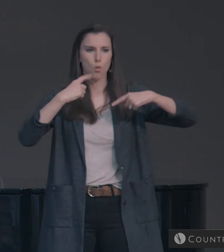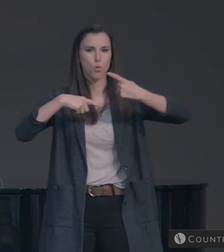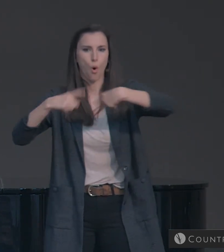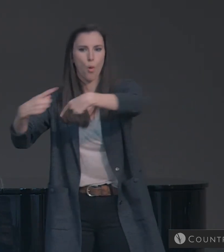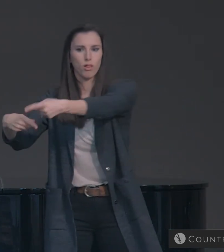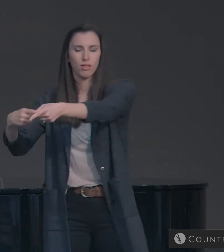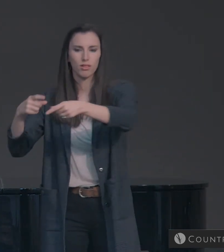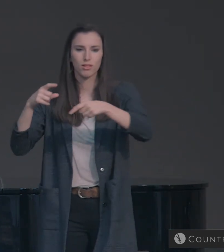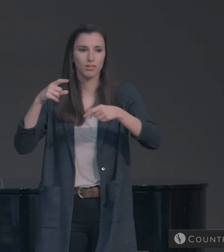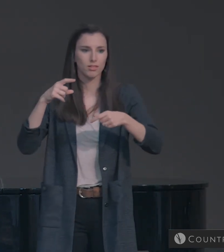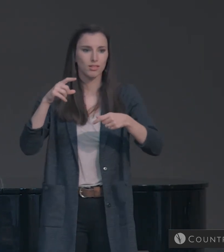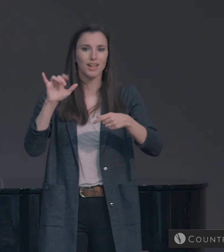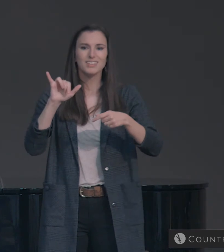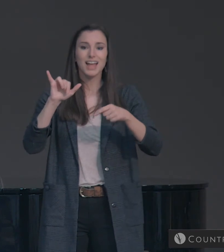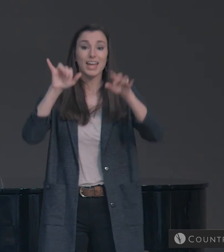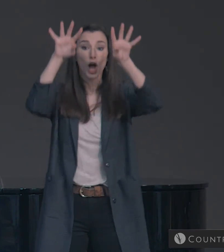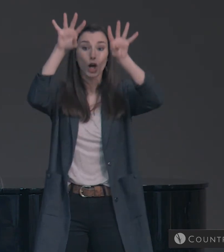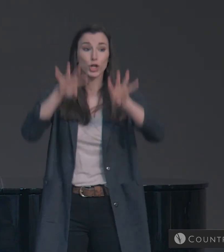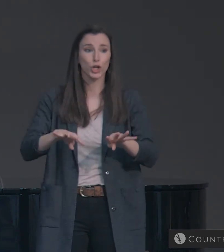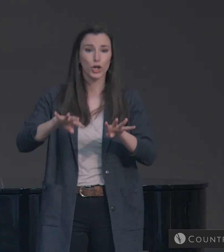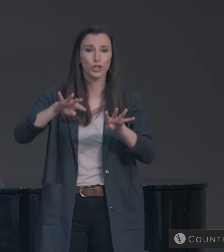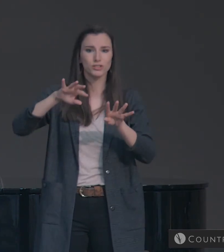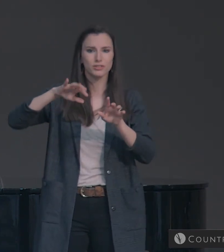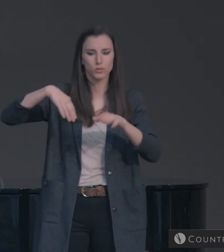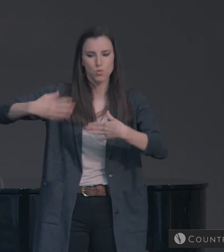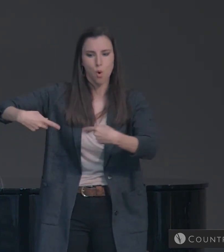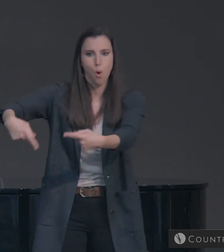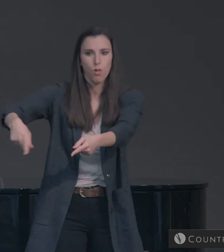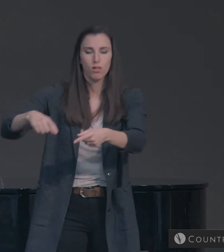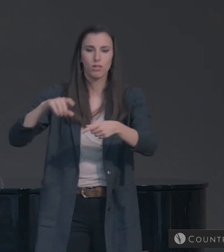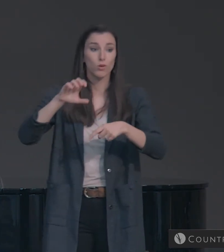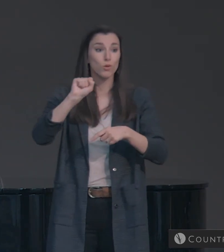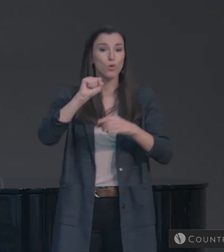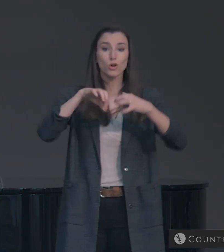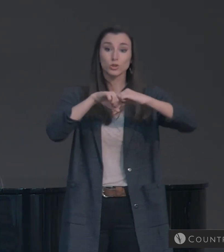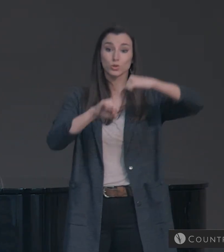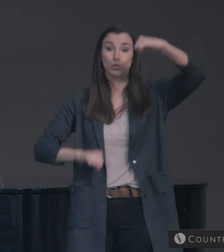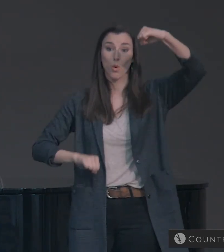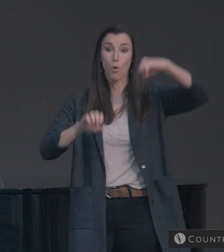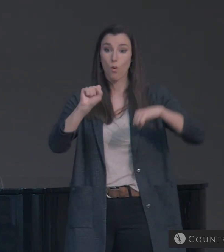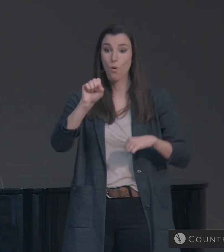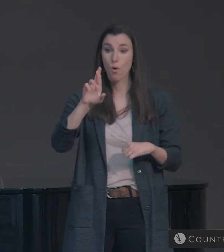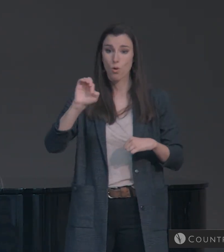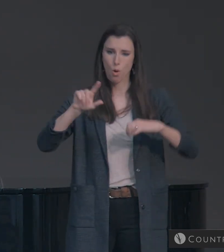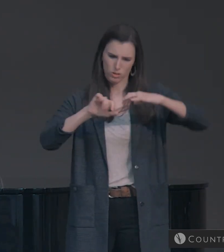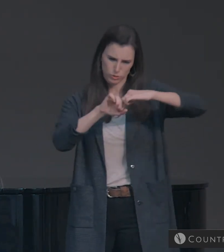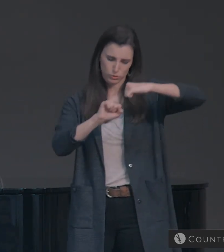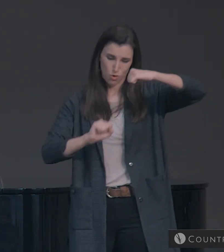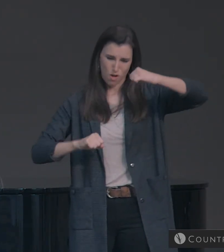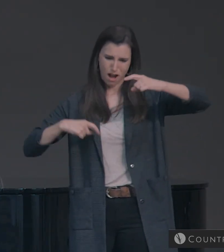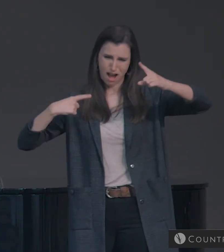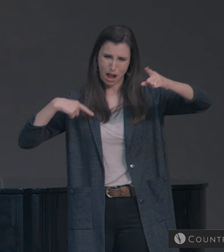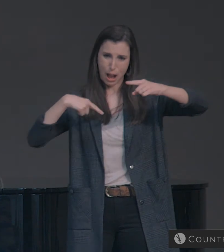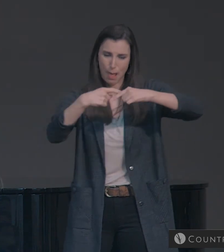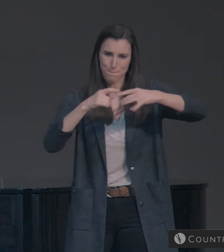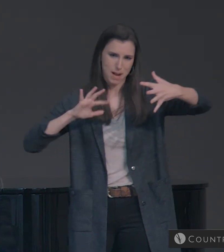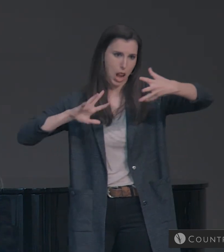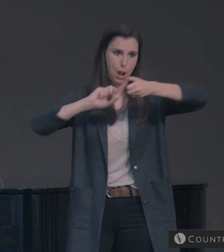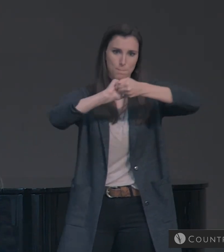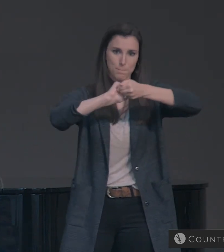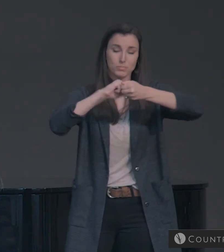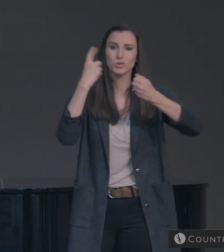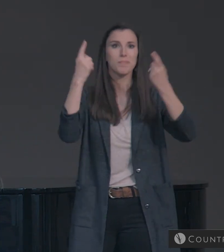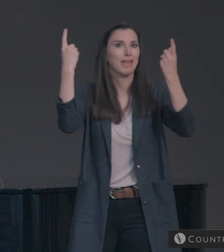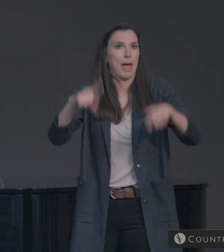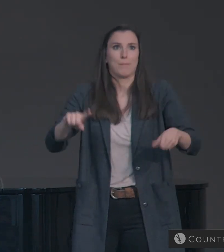Like rolling up a curtain or rolling up a scroll. So something happens to the sky.